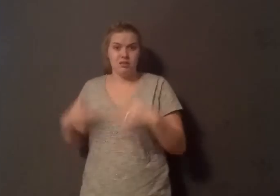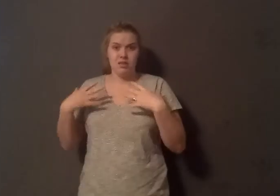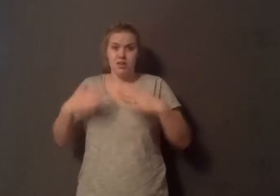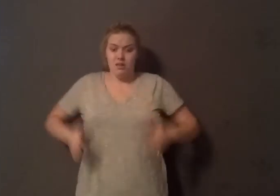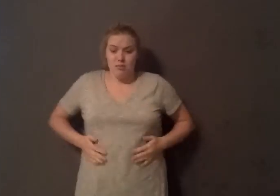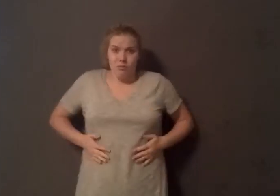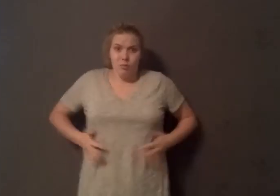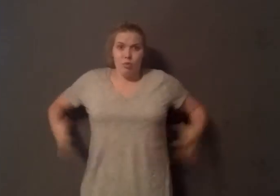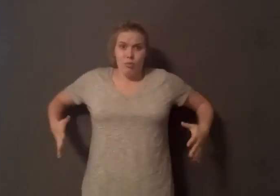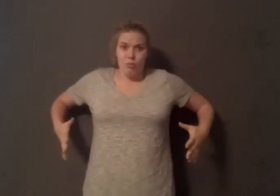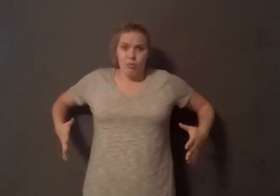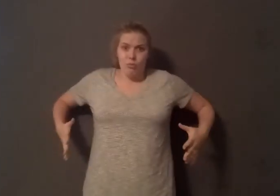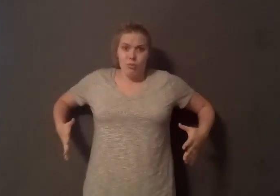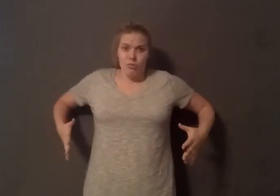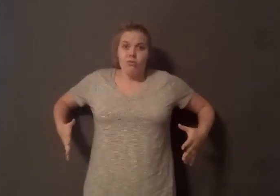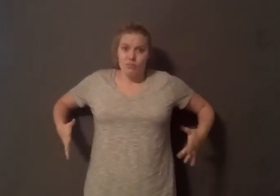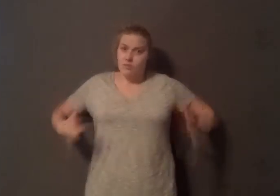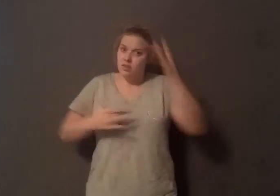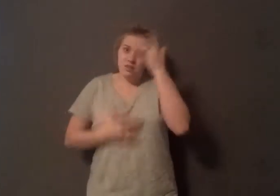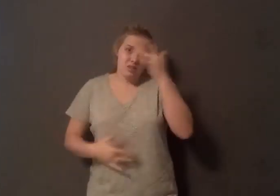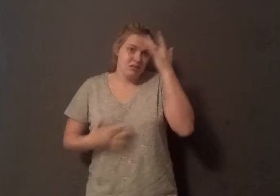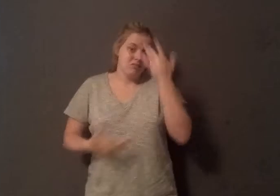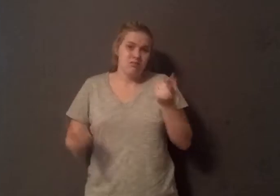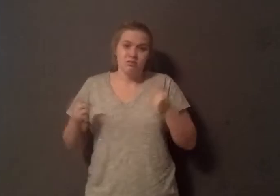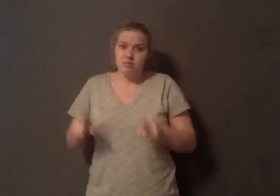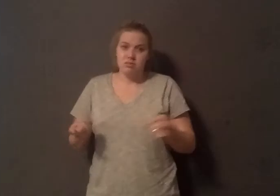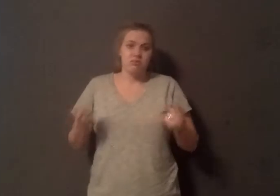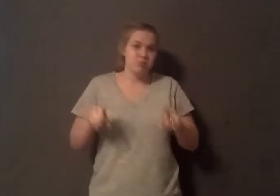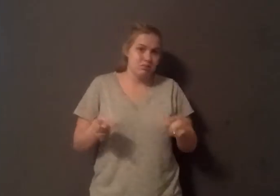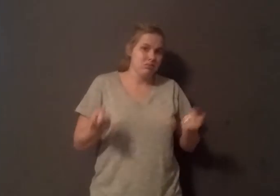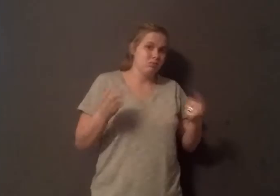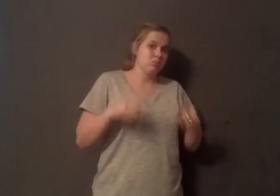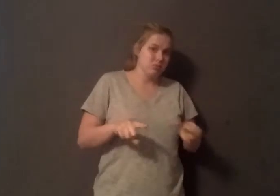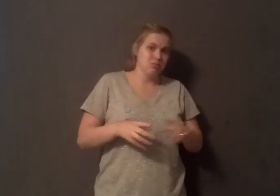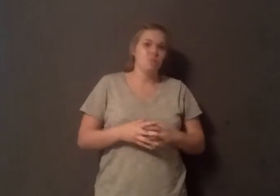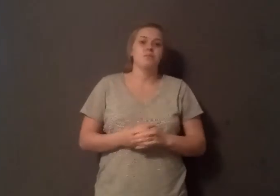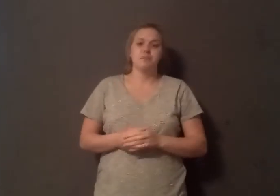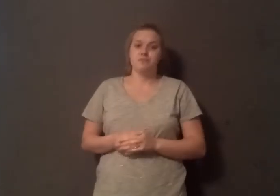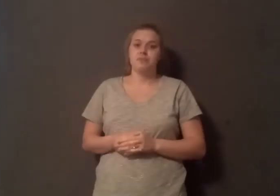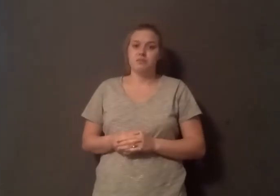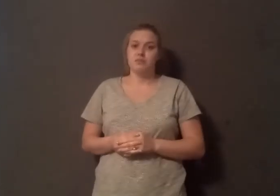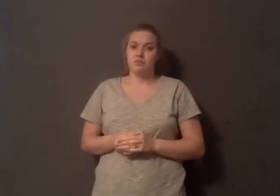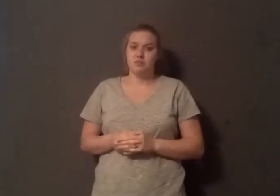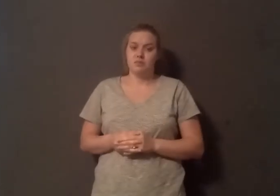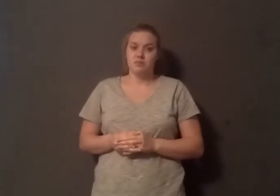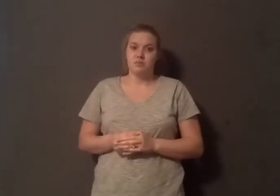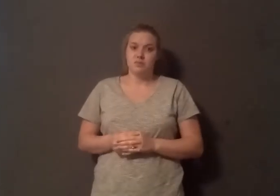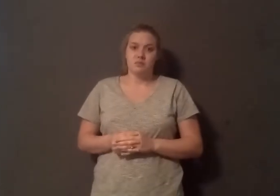debilitating disease that's overcoming the country. There's no way we can sustain the current style of care with the epidemic that we're